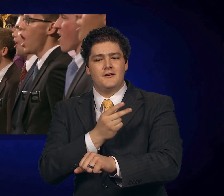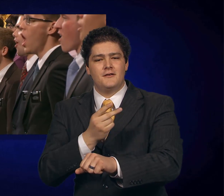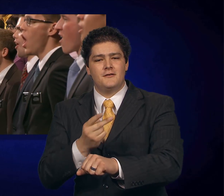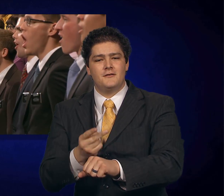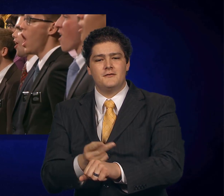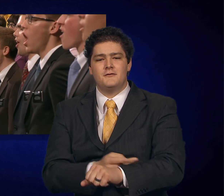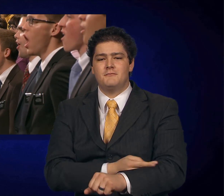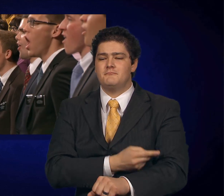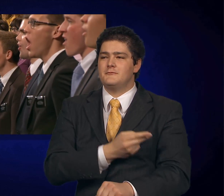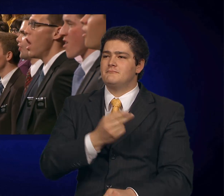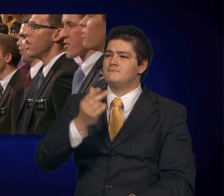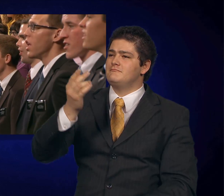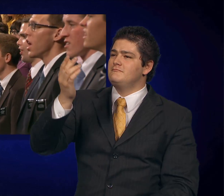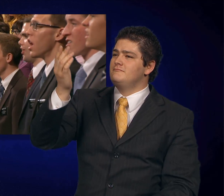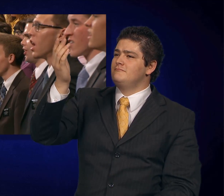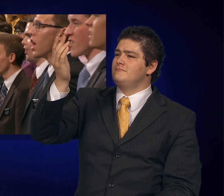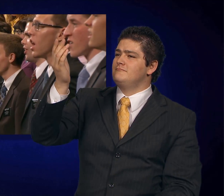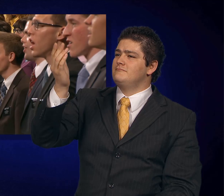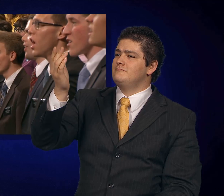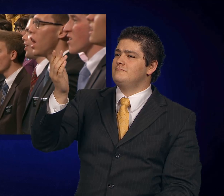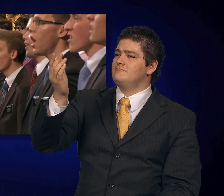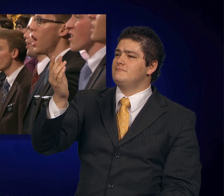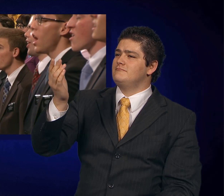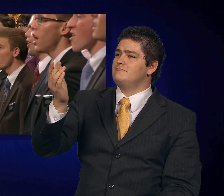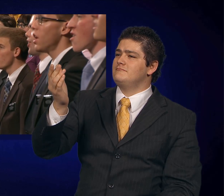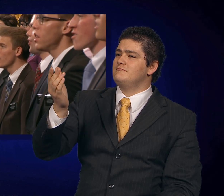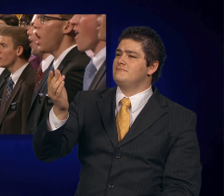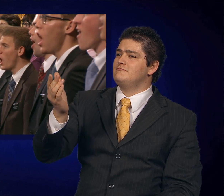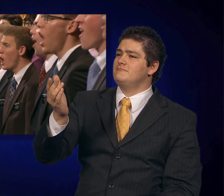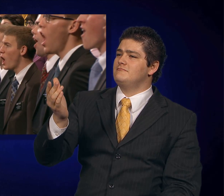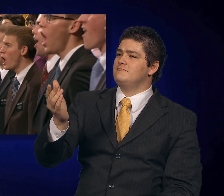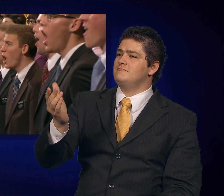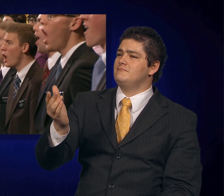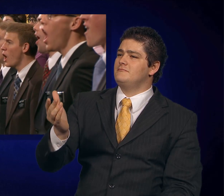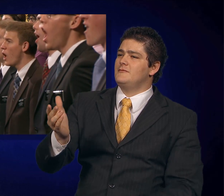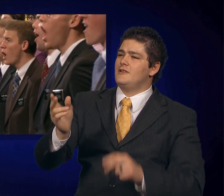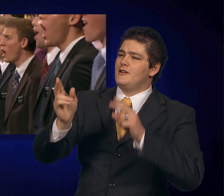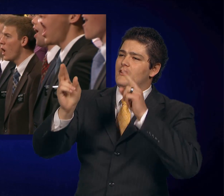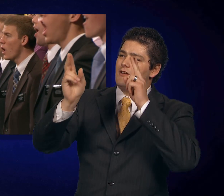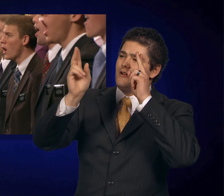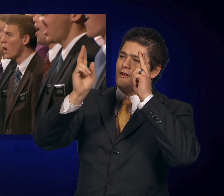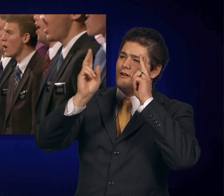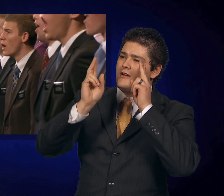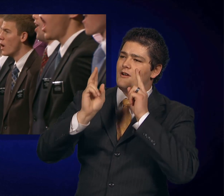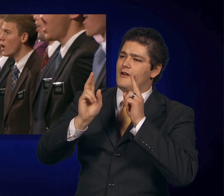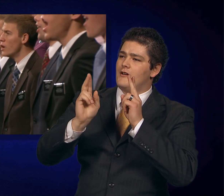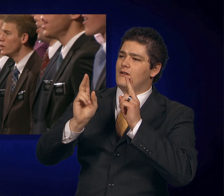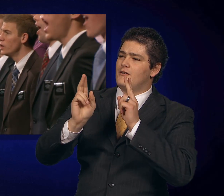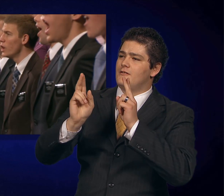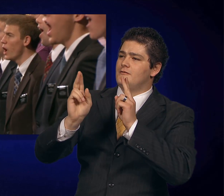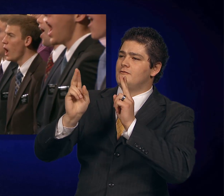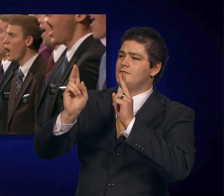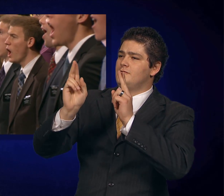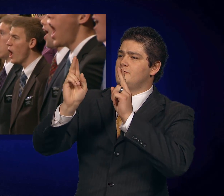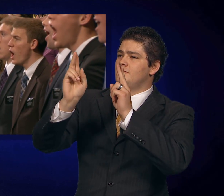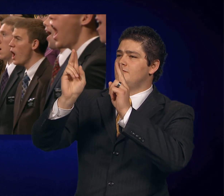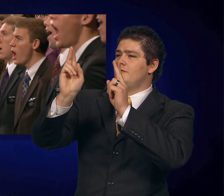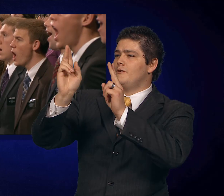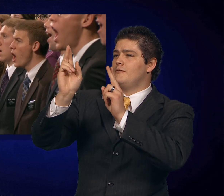worthy the Lamb.